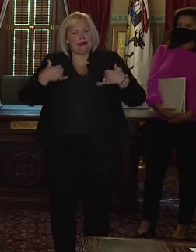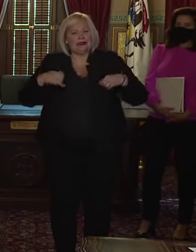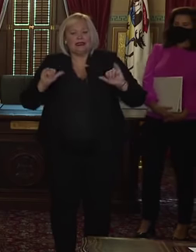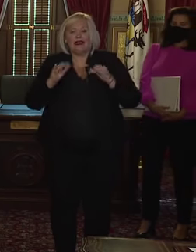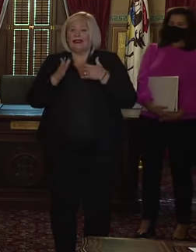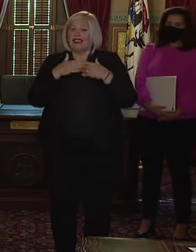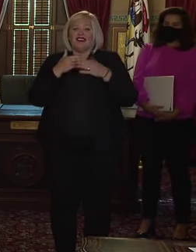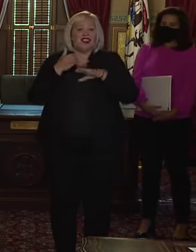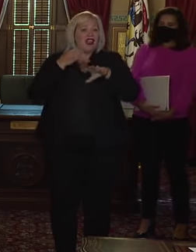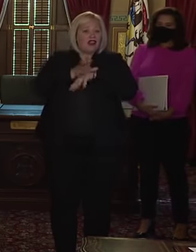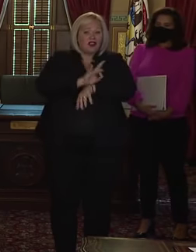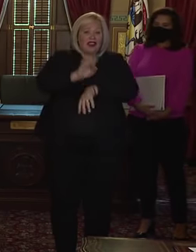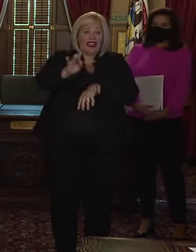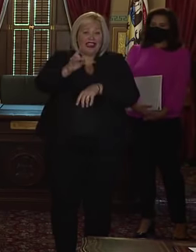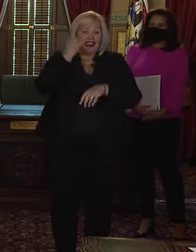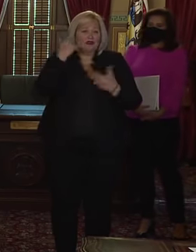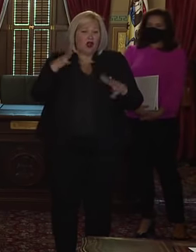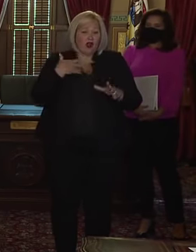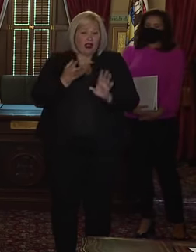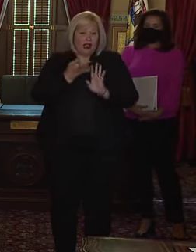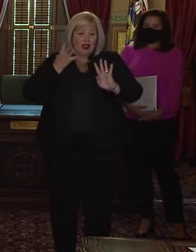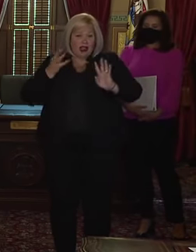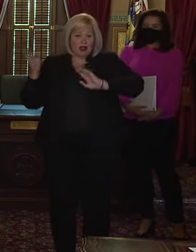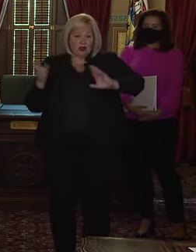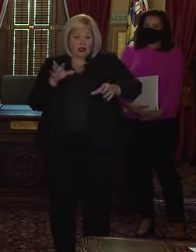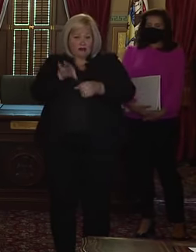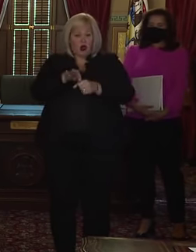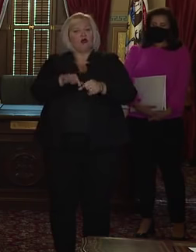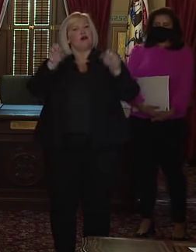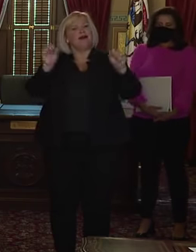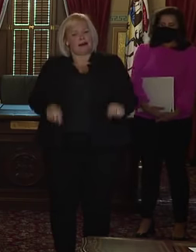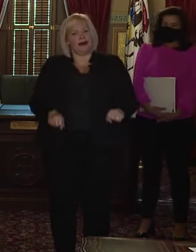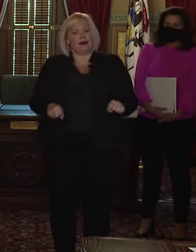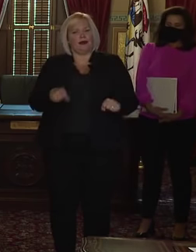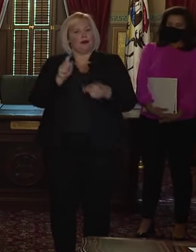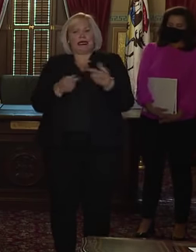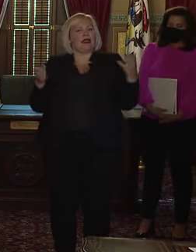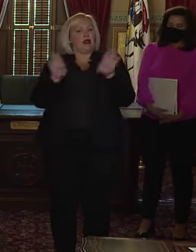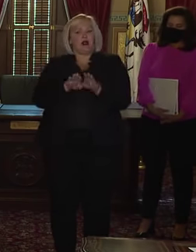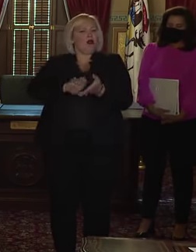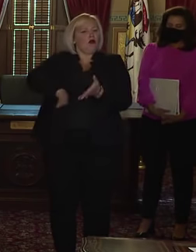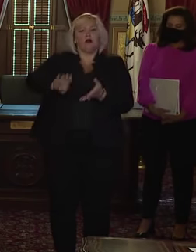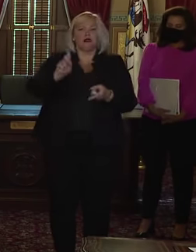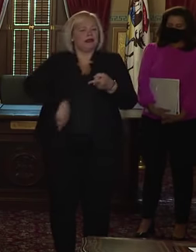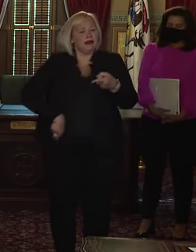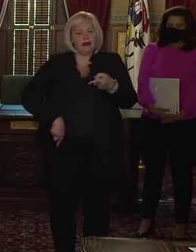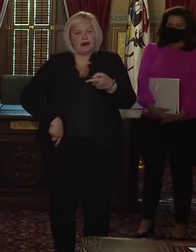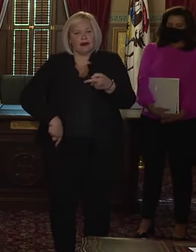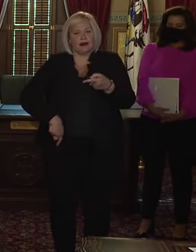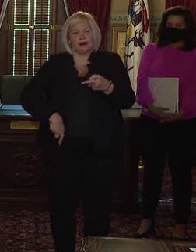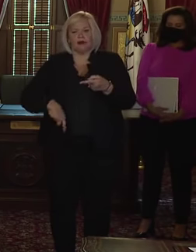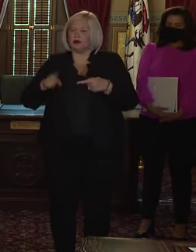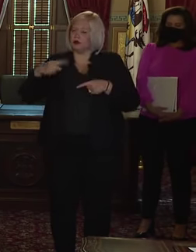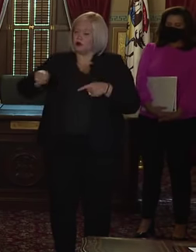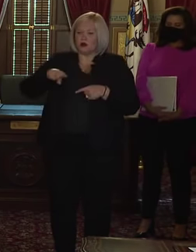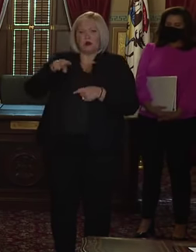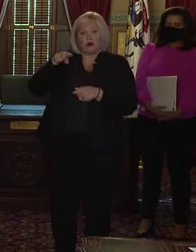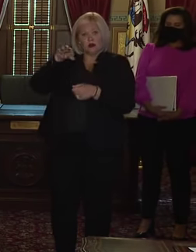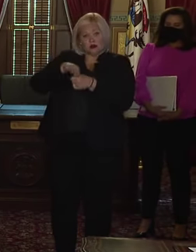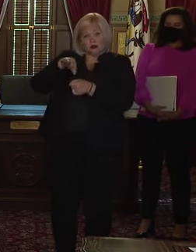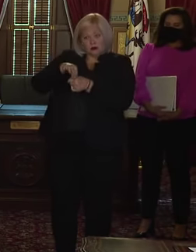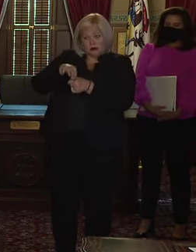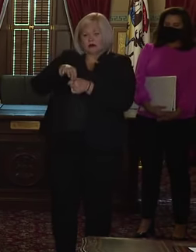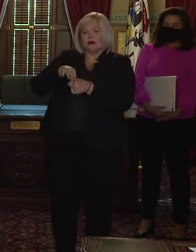election night. So we will have ballots that have to go to an AV counting board